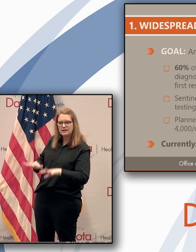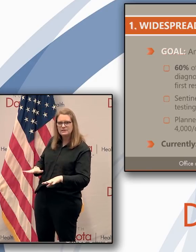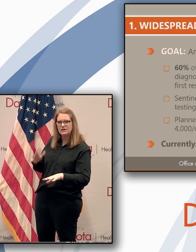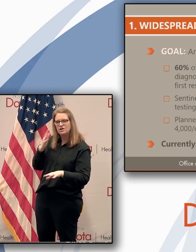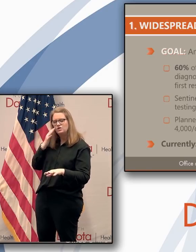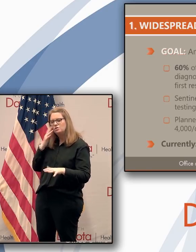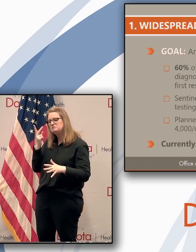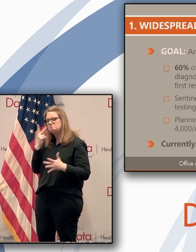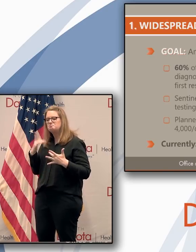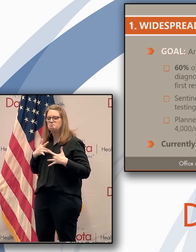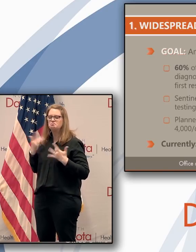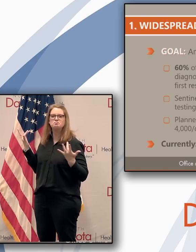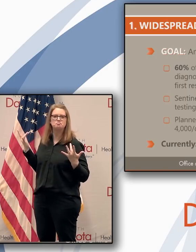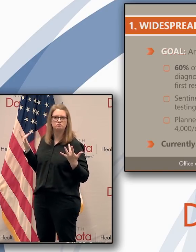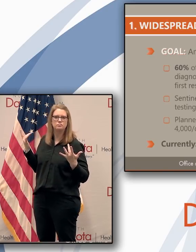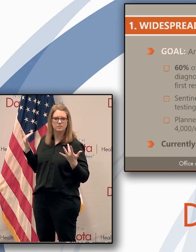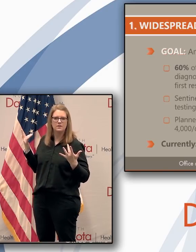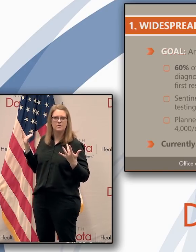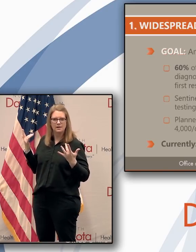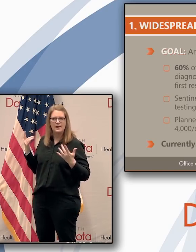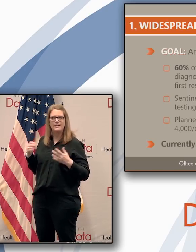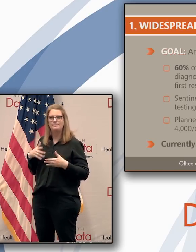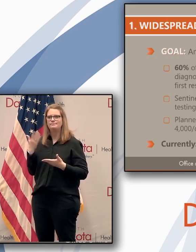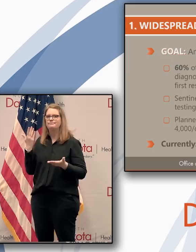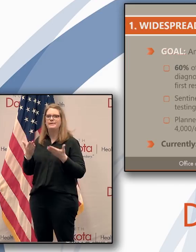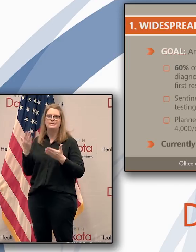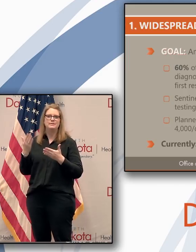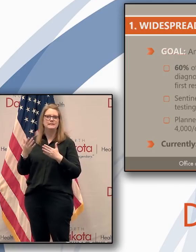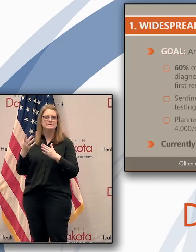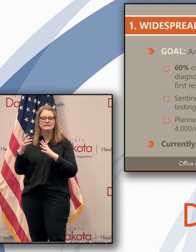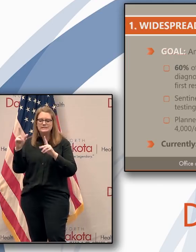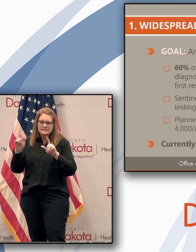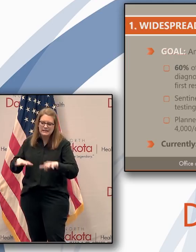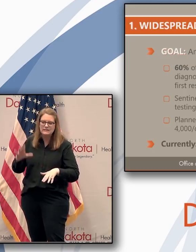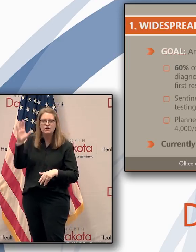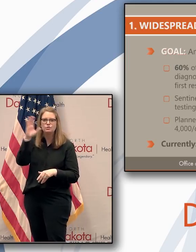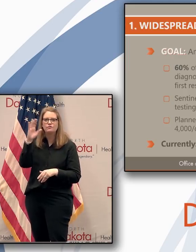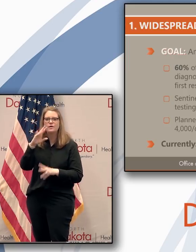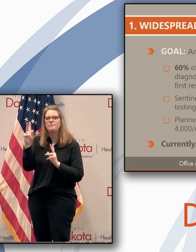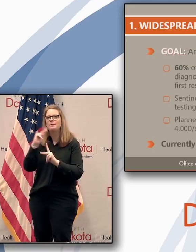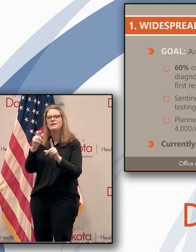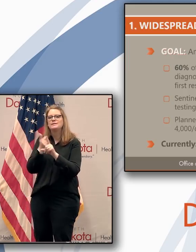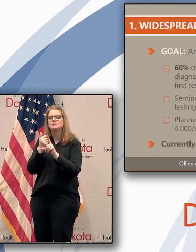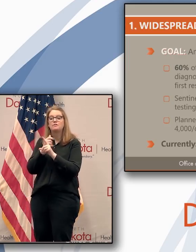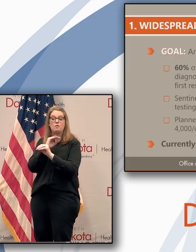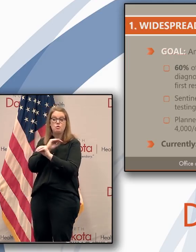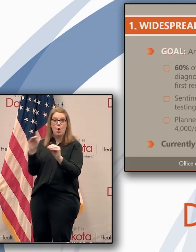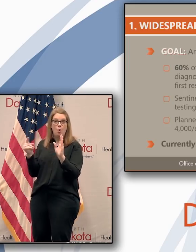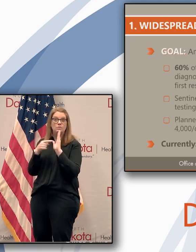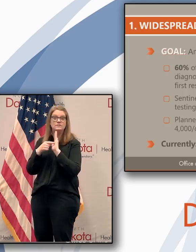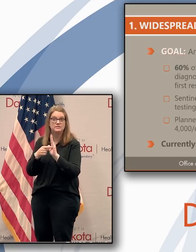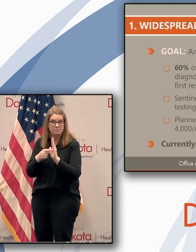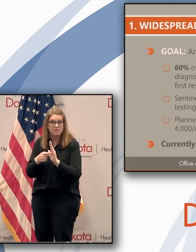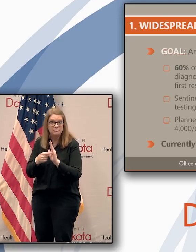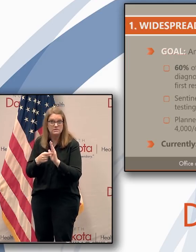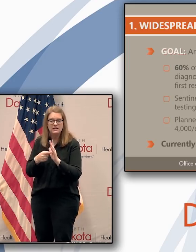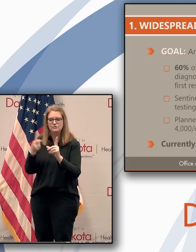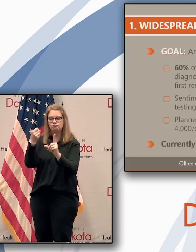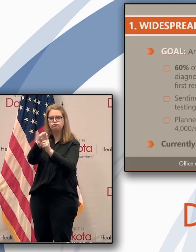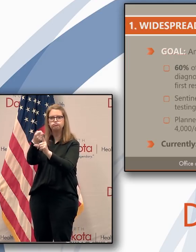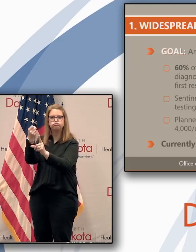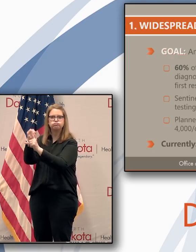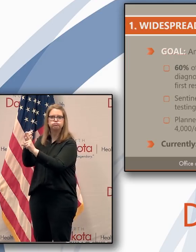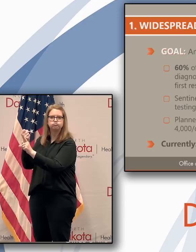at each event, which is, again, we might be testing asymptomatic people and just doing random